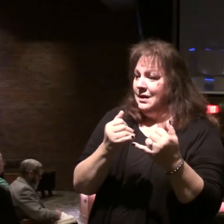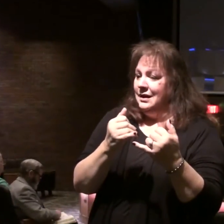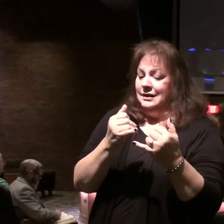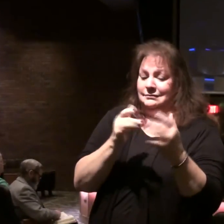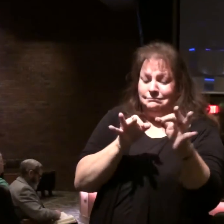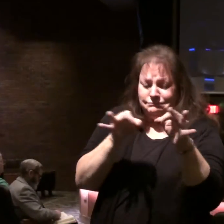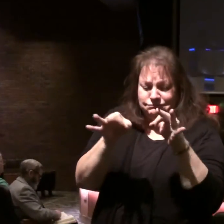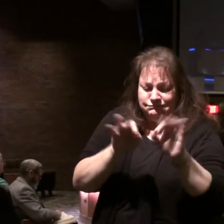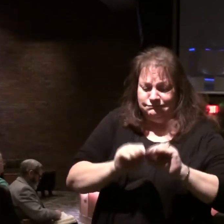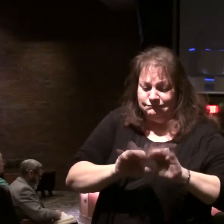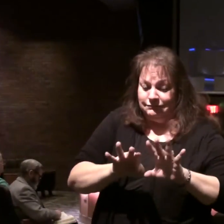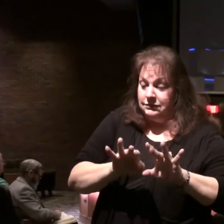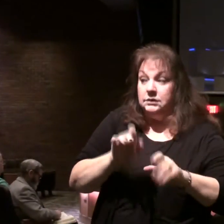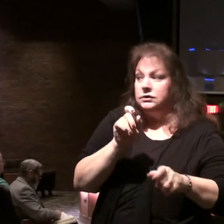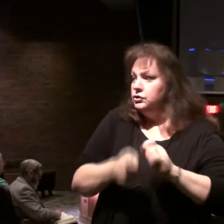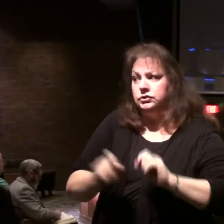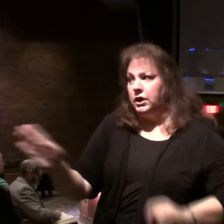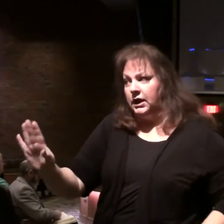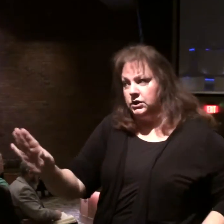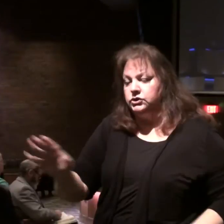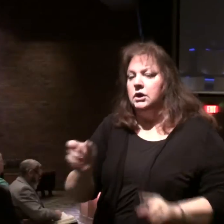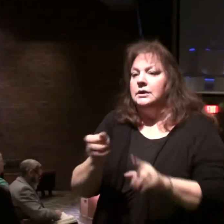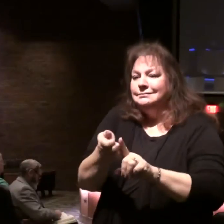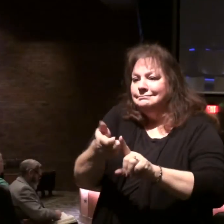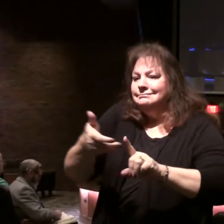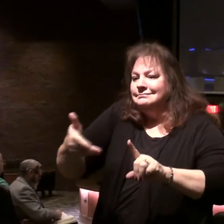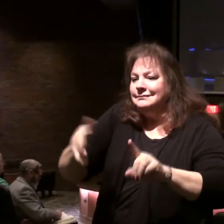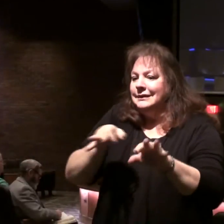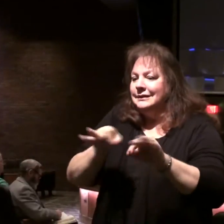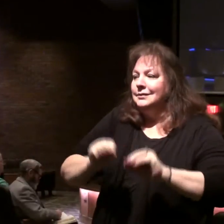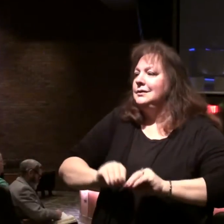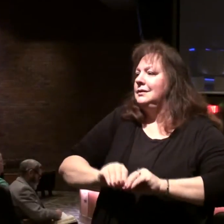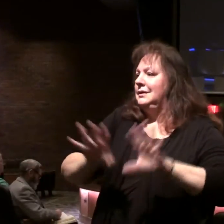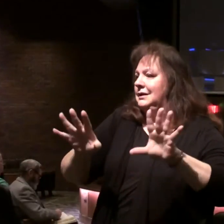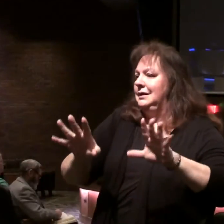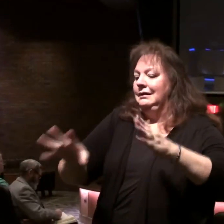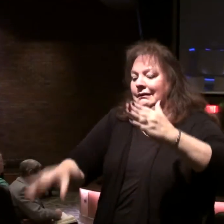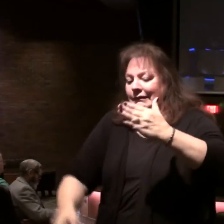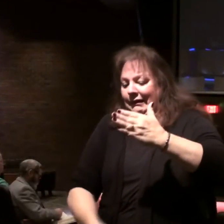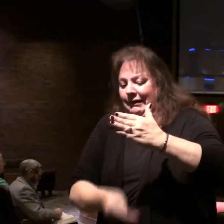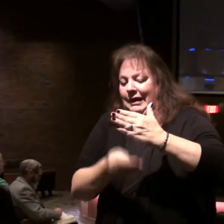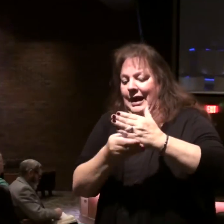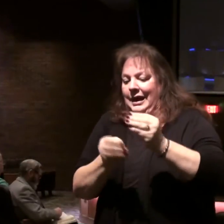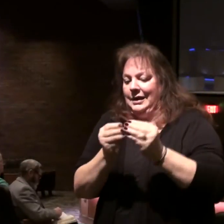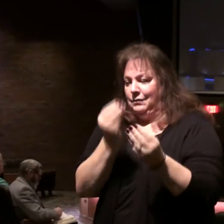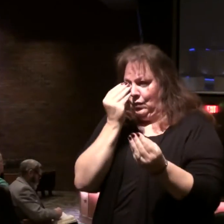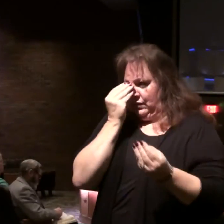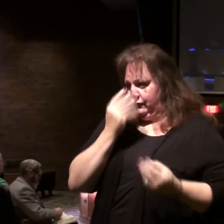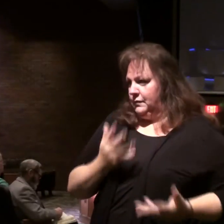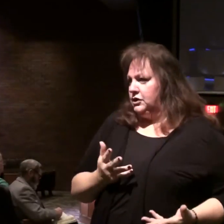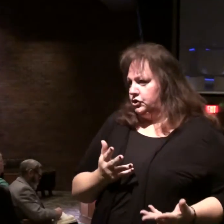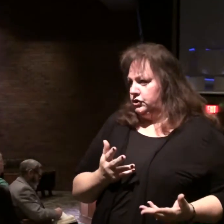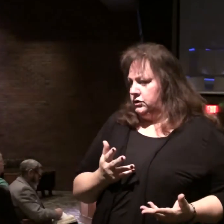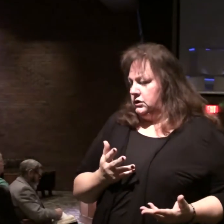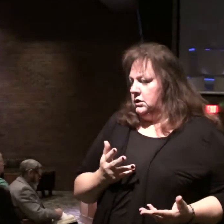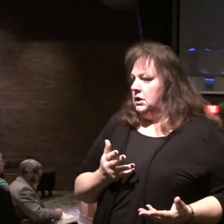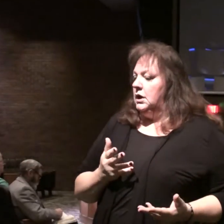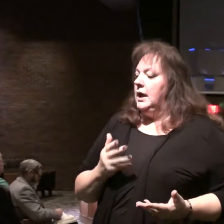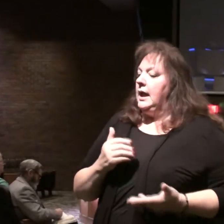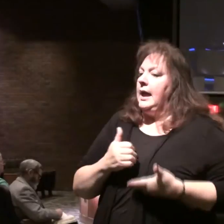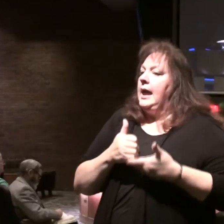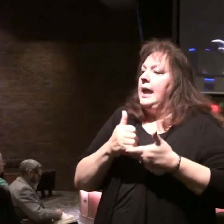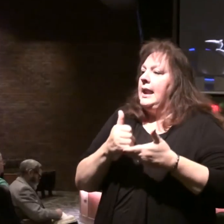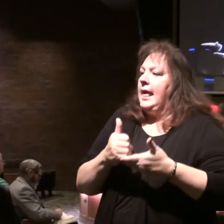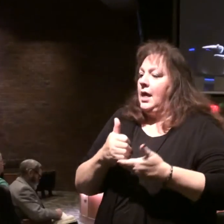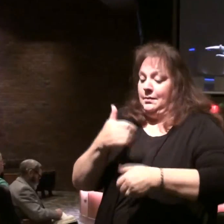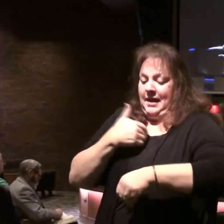clarifying, not changing, but clarifying by giving additional revelation and also helping